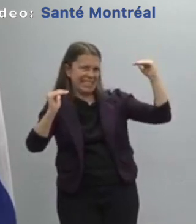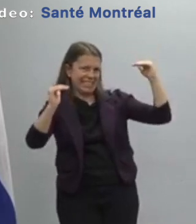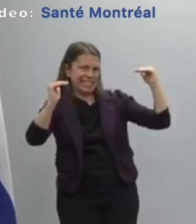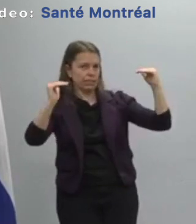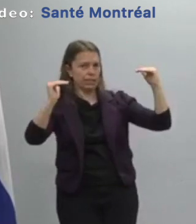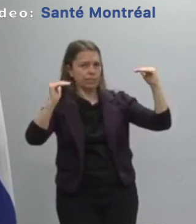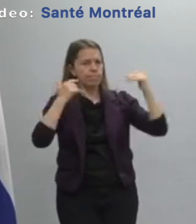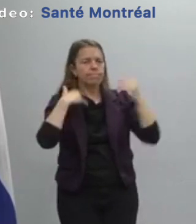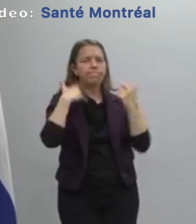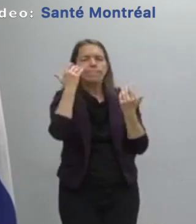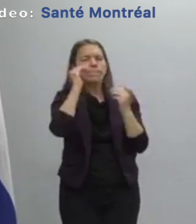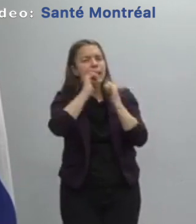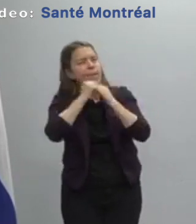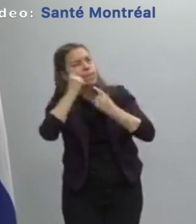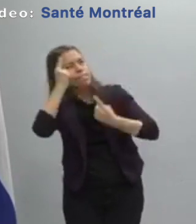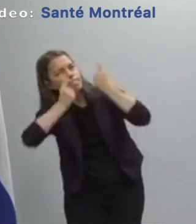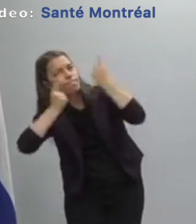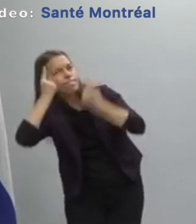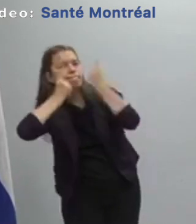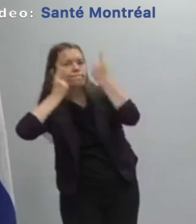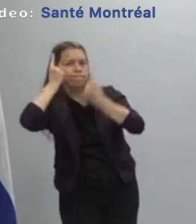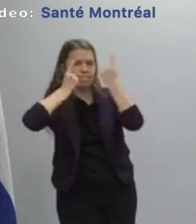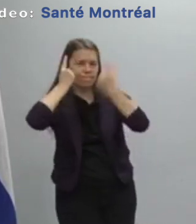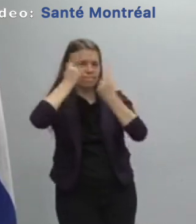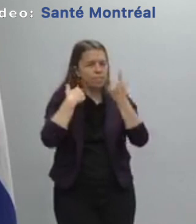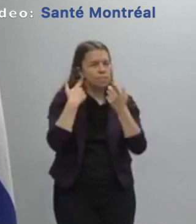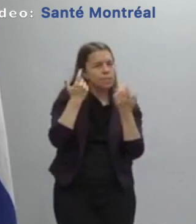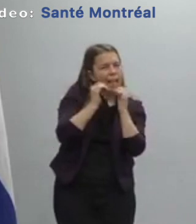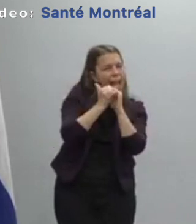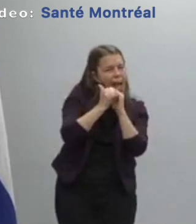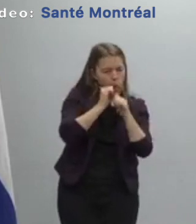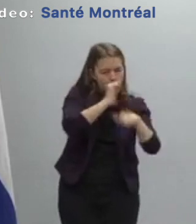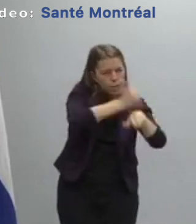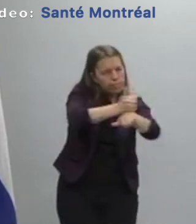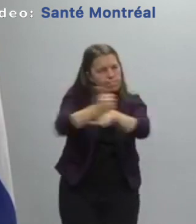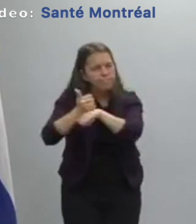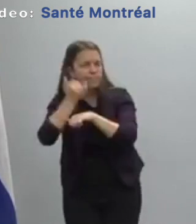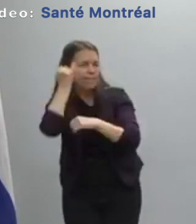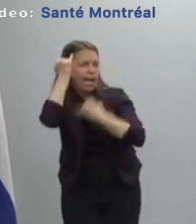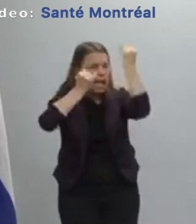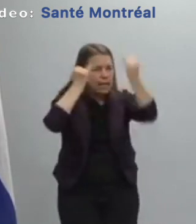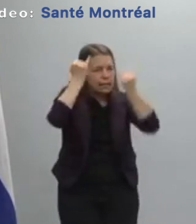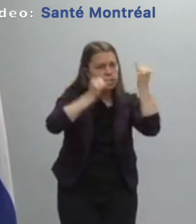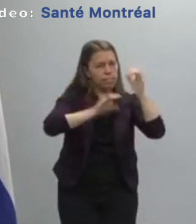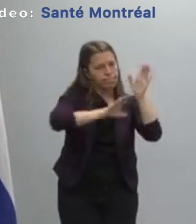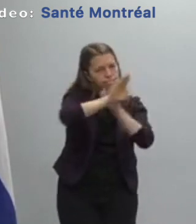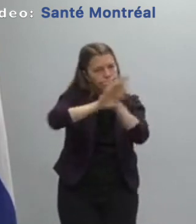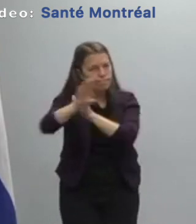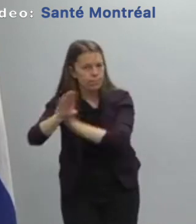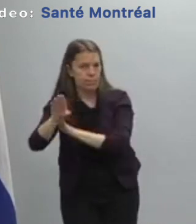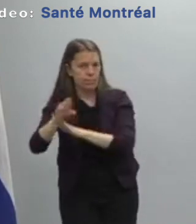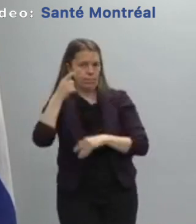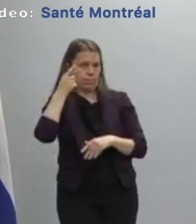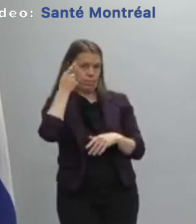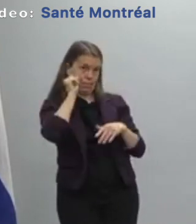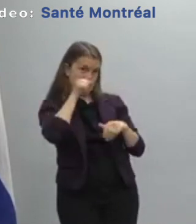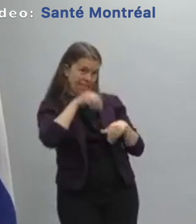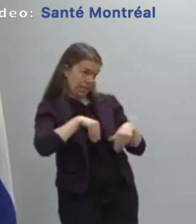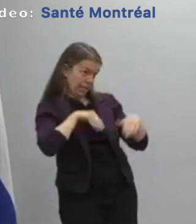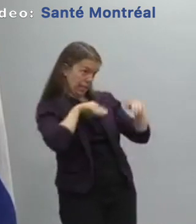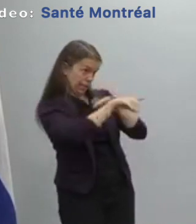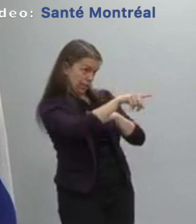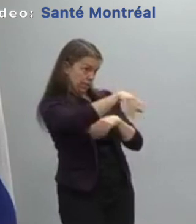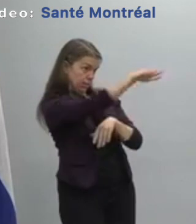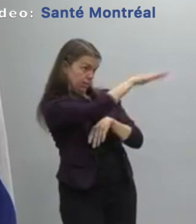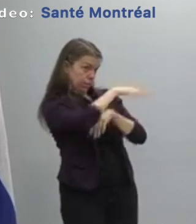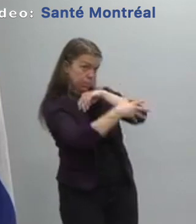place of course we want to make sure that we still give access to those population to test that our